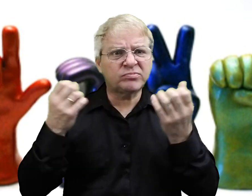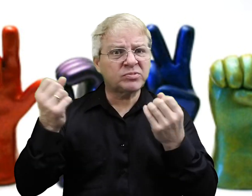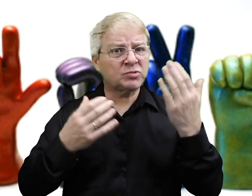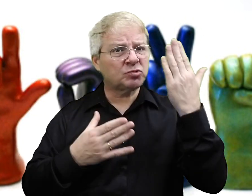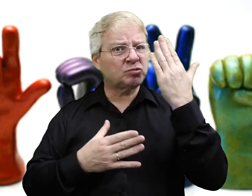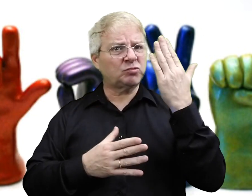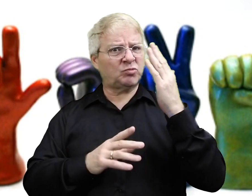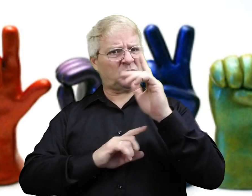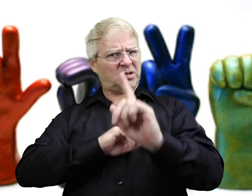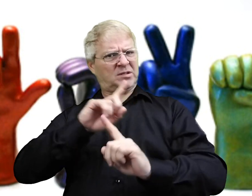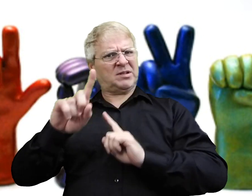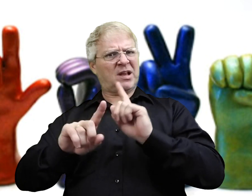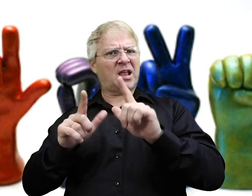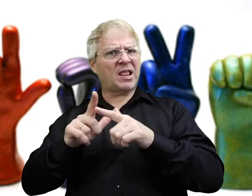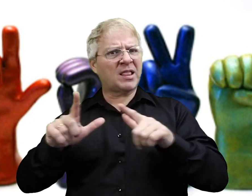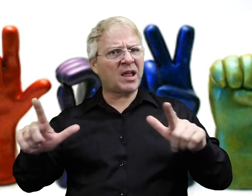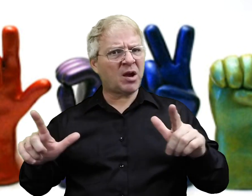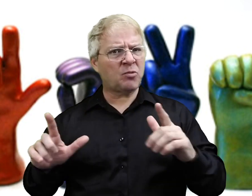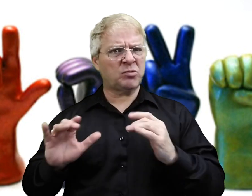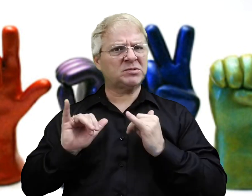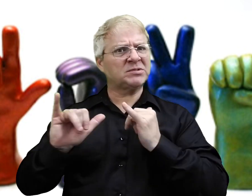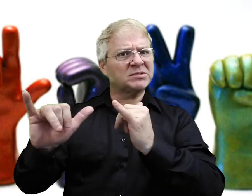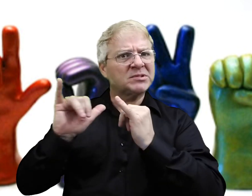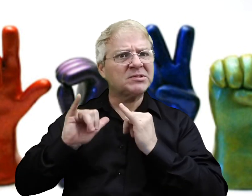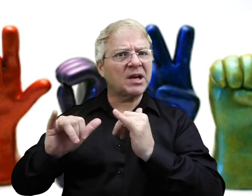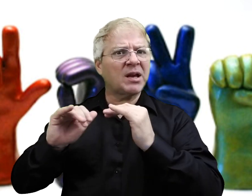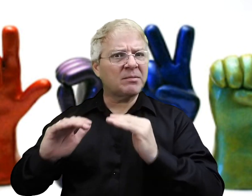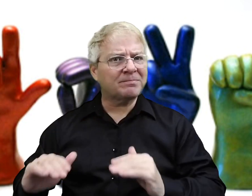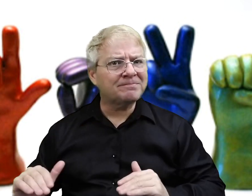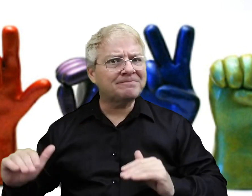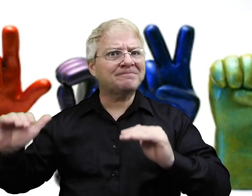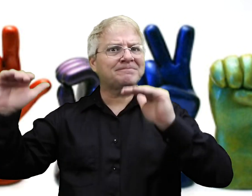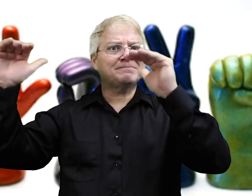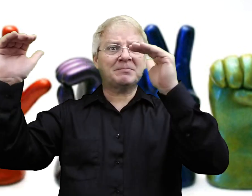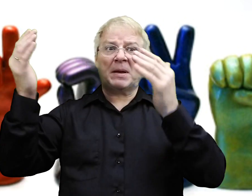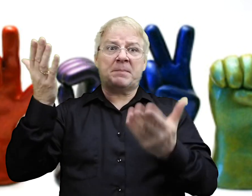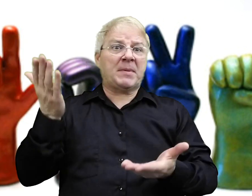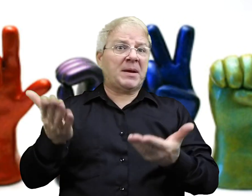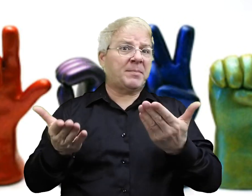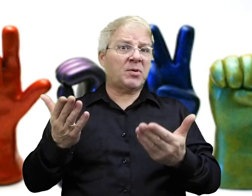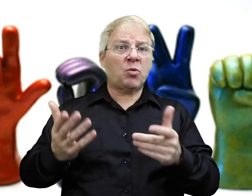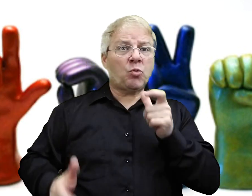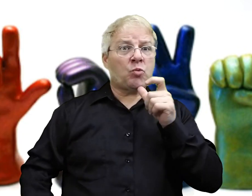They have shared ASL skills. They know the language fluently. We're at the same level.